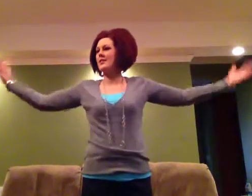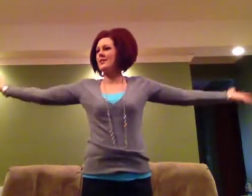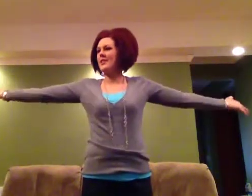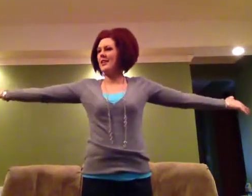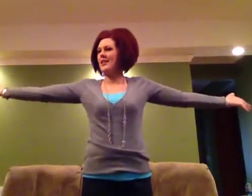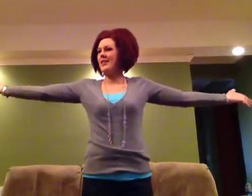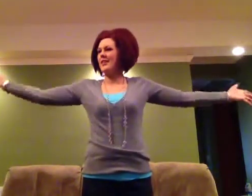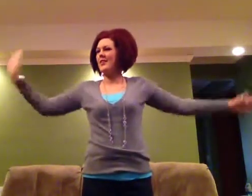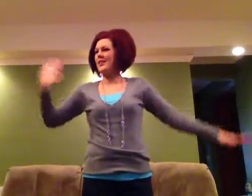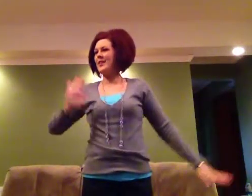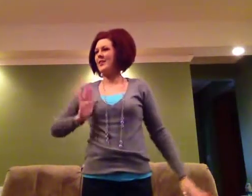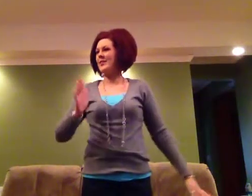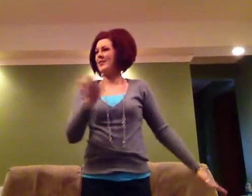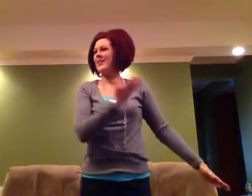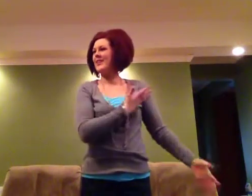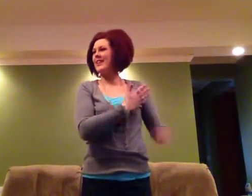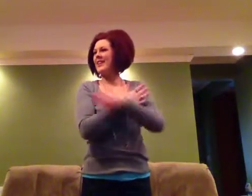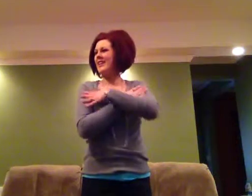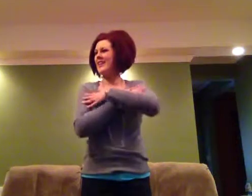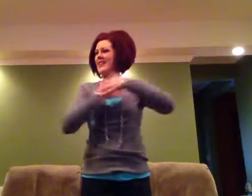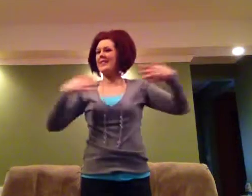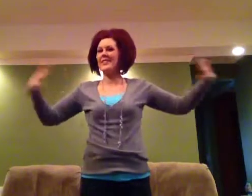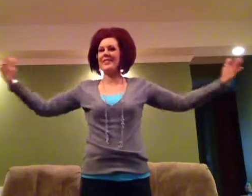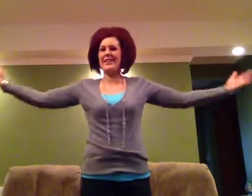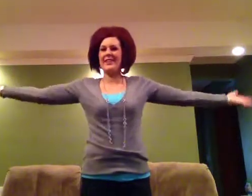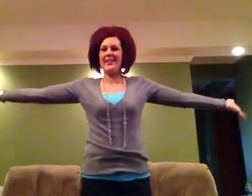saved. We are saved.